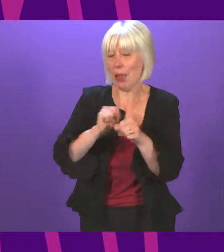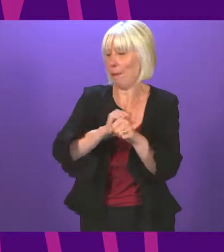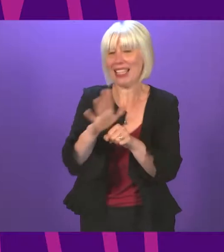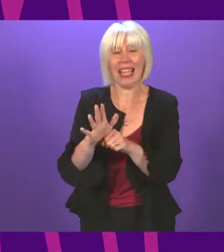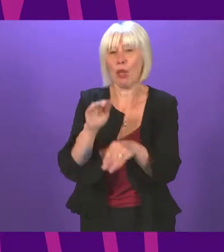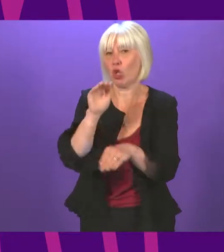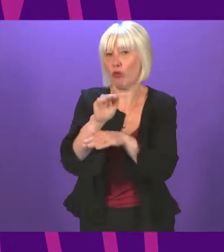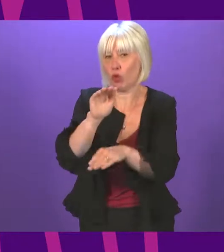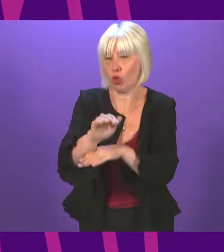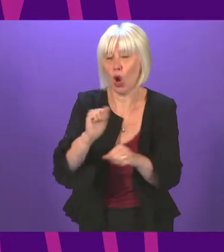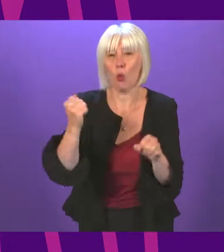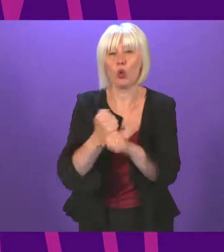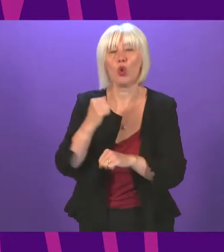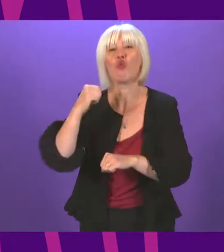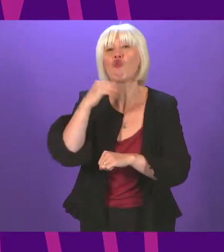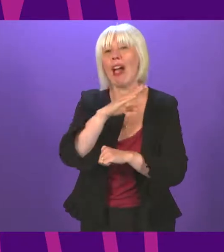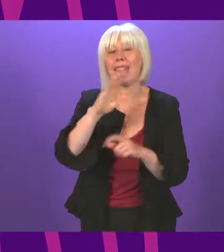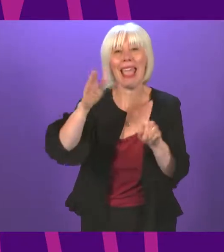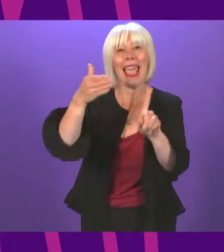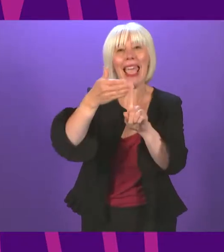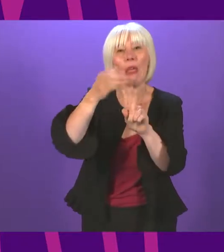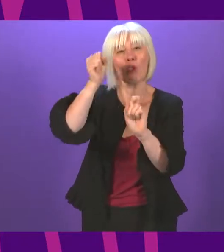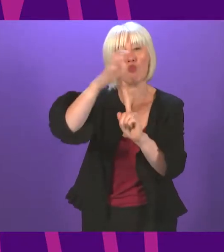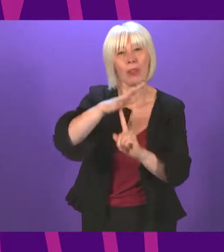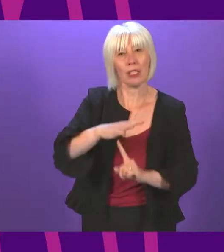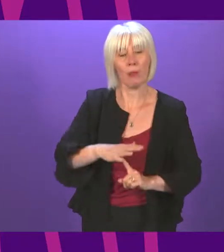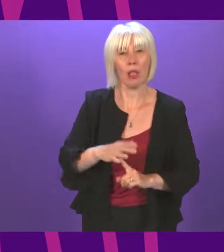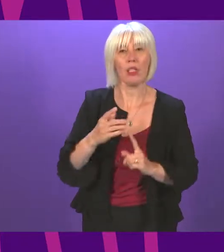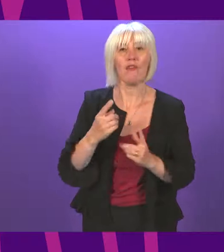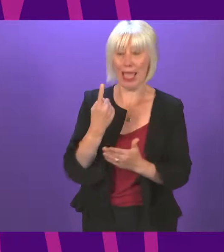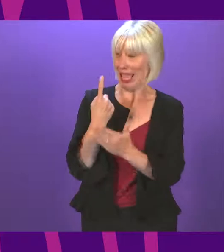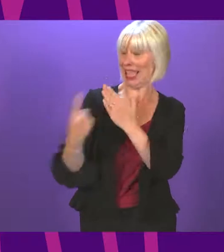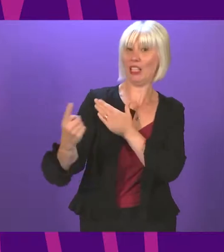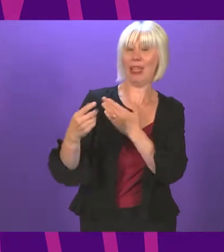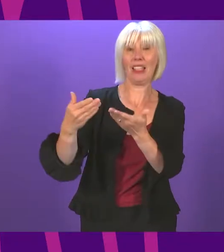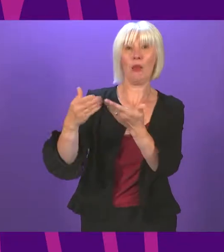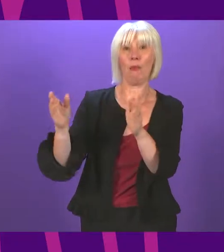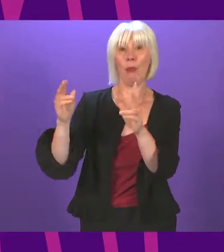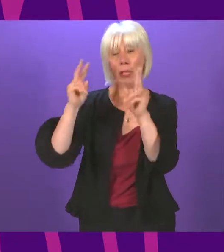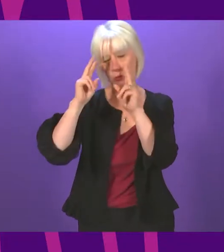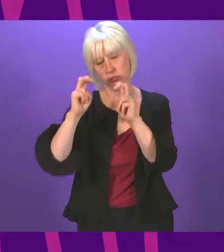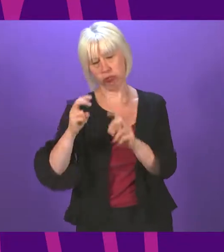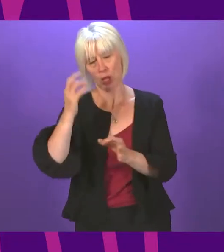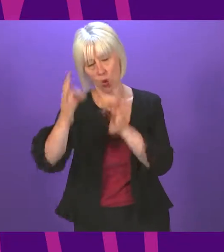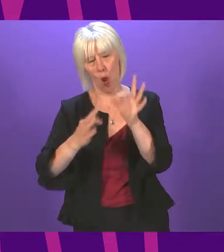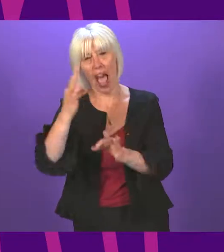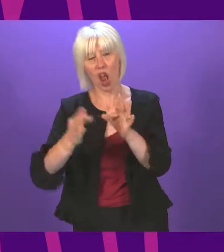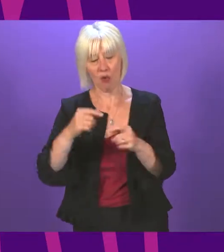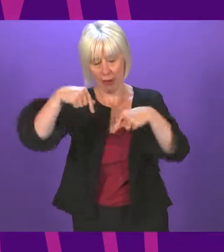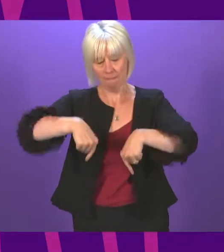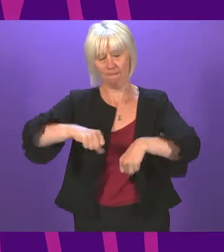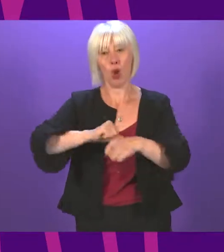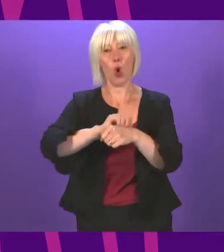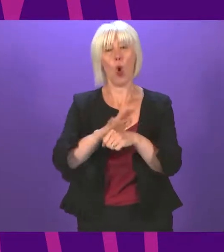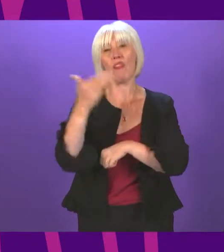published a set of draft aims and principles for an independent public inquiry into the handling of COVID-19 in Scotland.